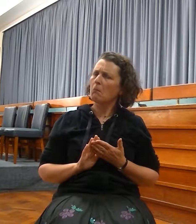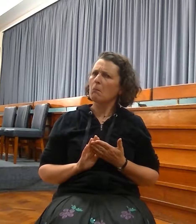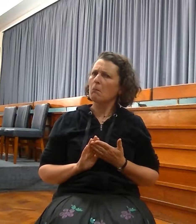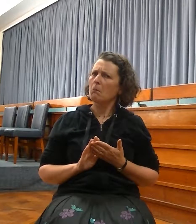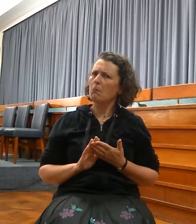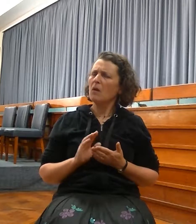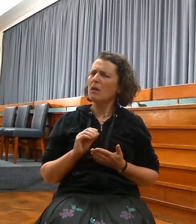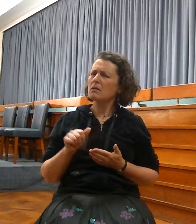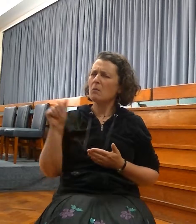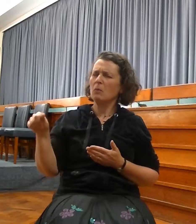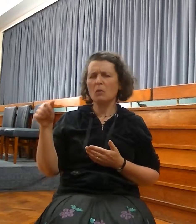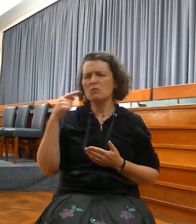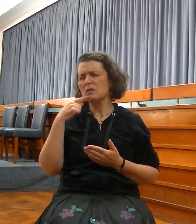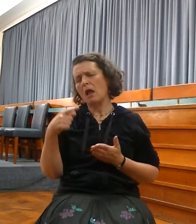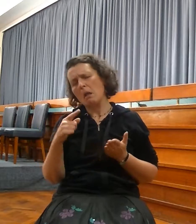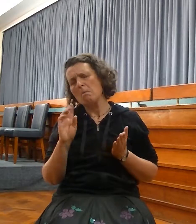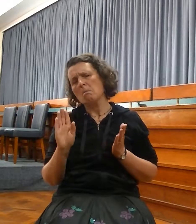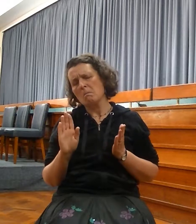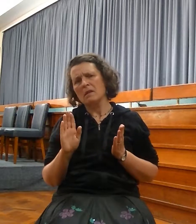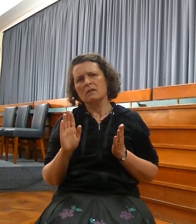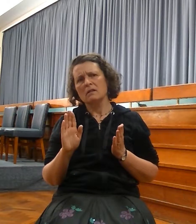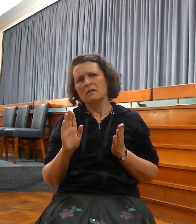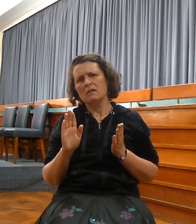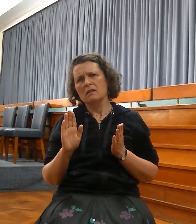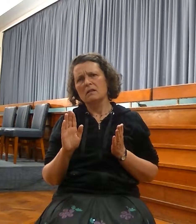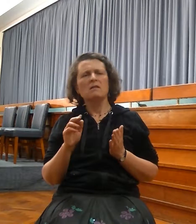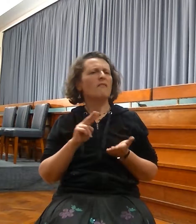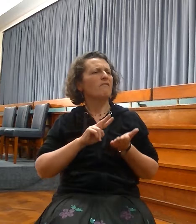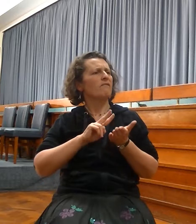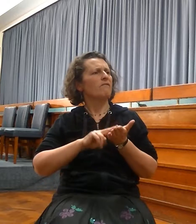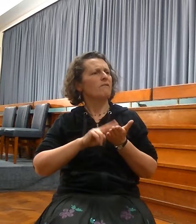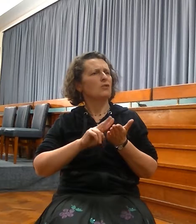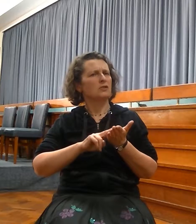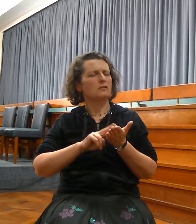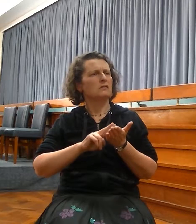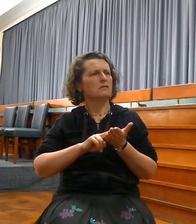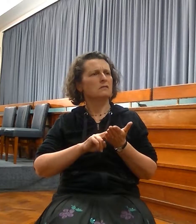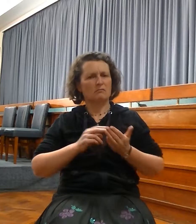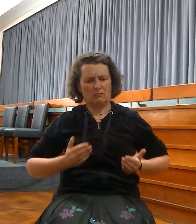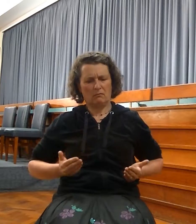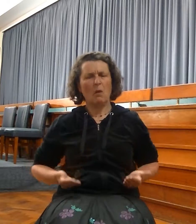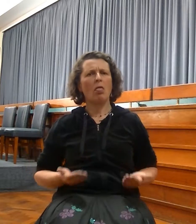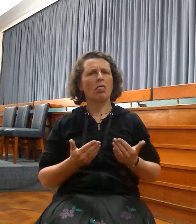favourite interpretation, say it's the virgin birth. From a woman shall come a man.